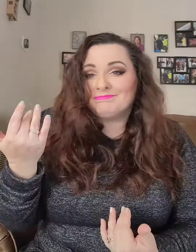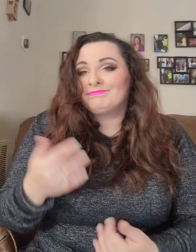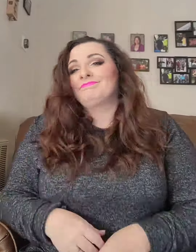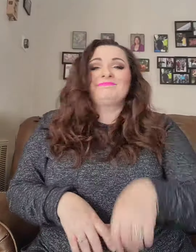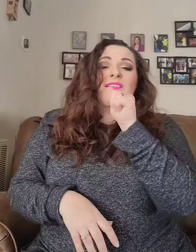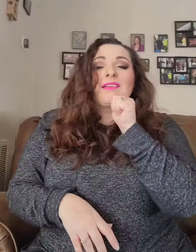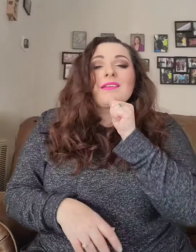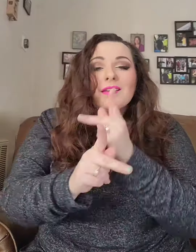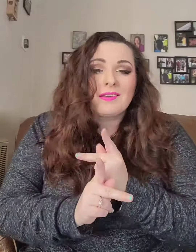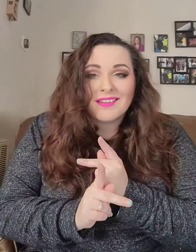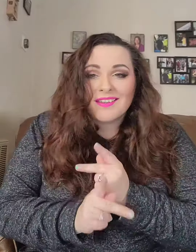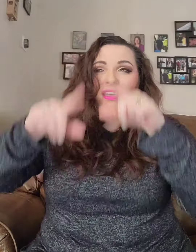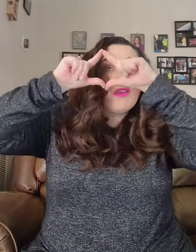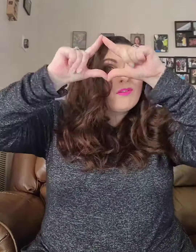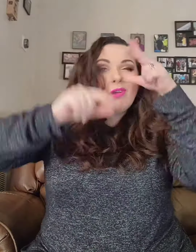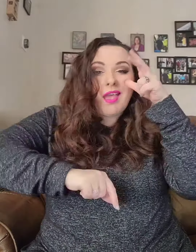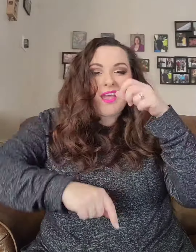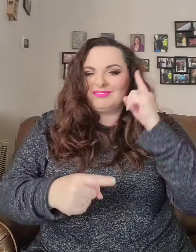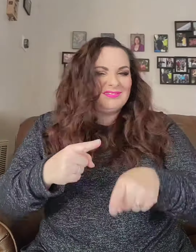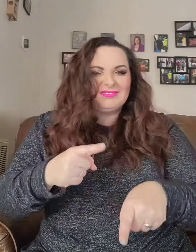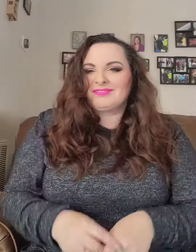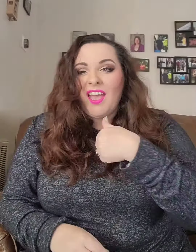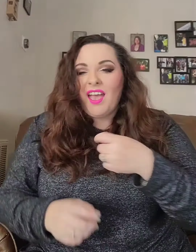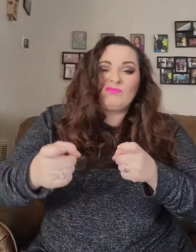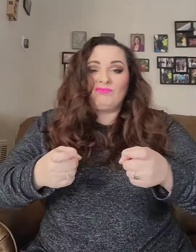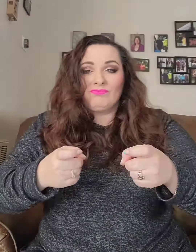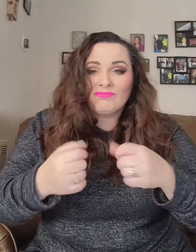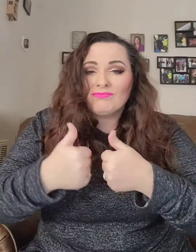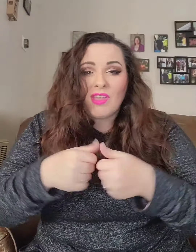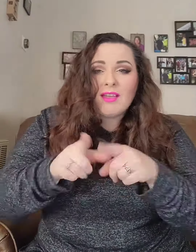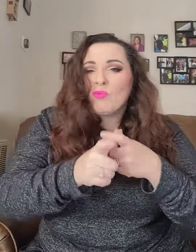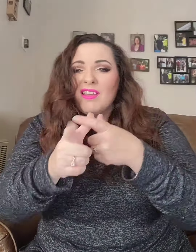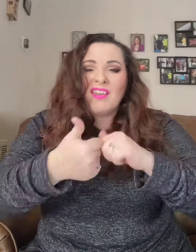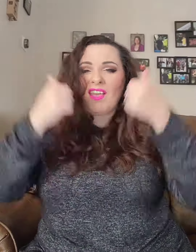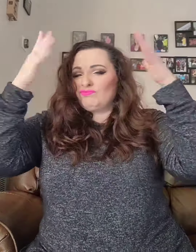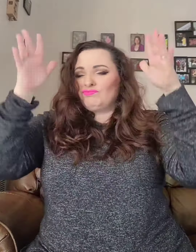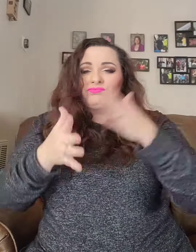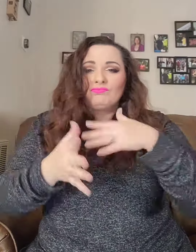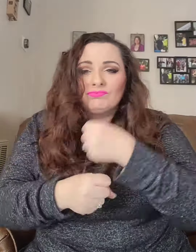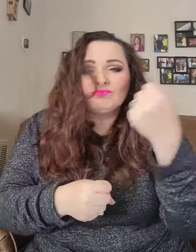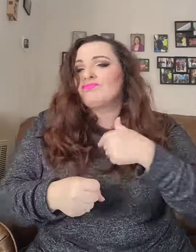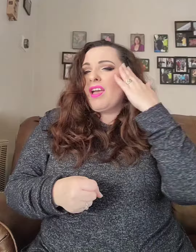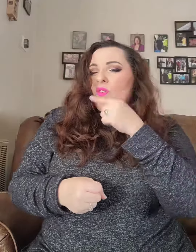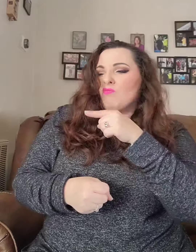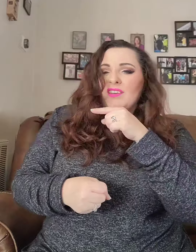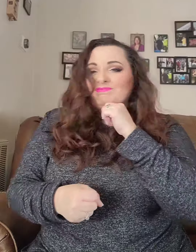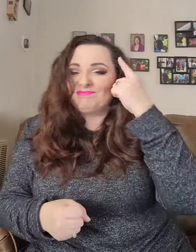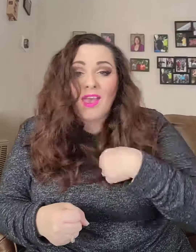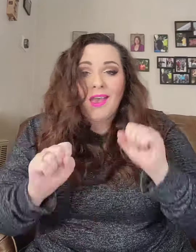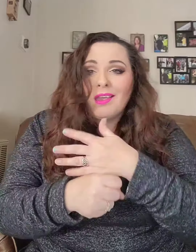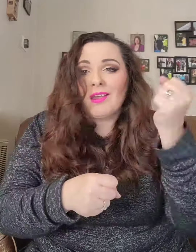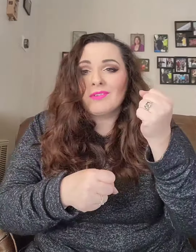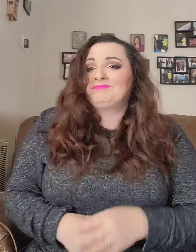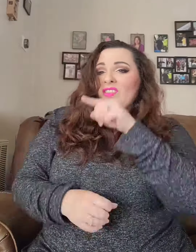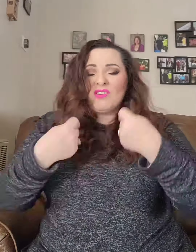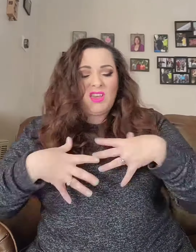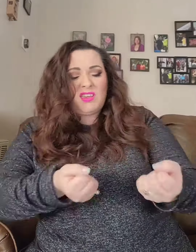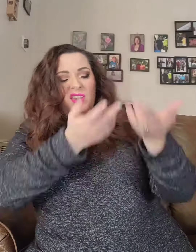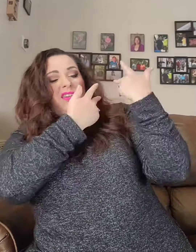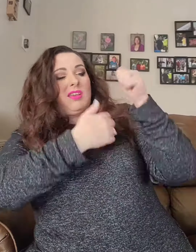me Y'all gotta keep it a secret, the Illuminati can't hear this I'ma run in the game like a track meet, but I know they don't think I can do it They be trying to put me in the back seat, but I said